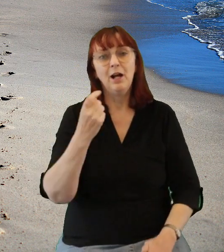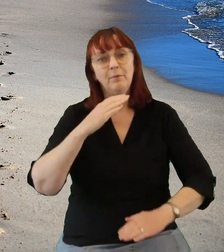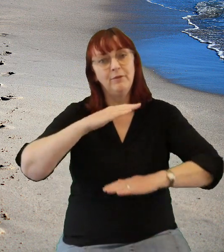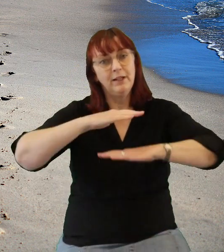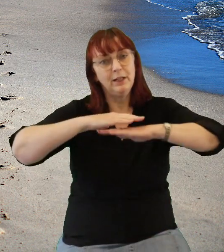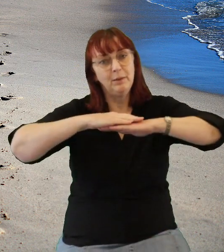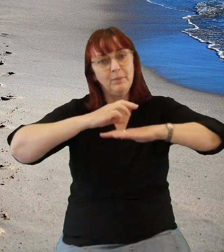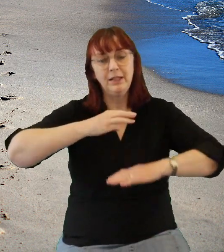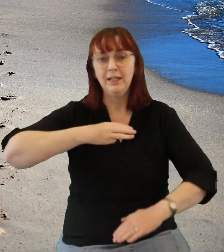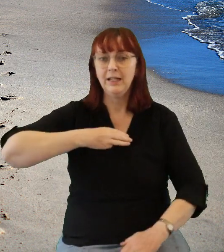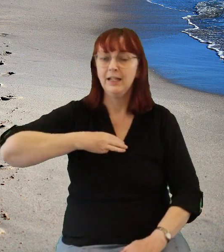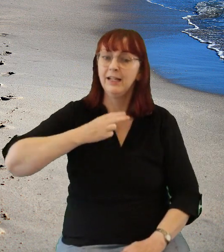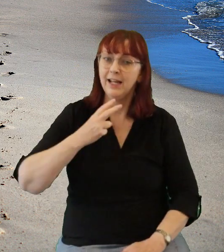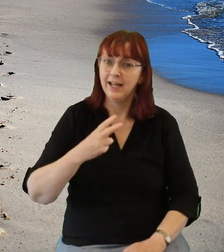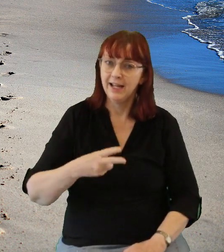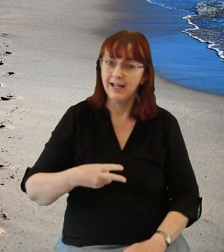come fill me again.